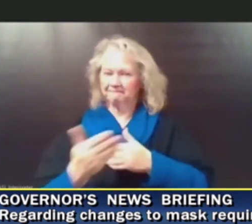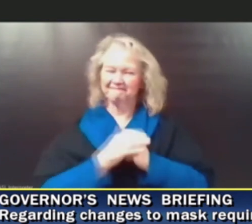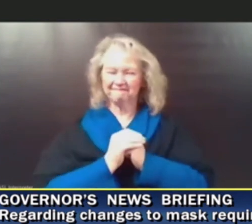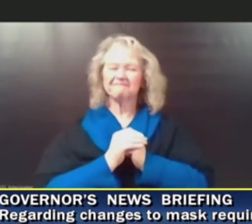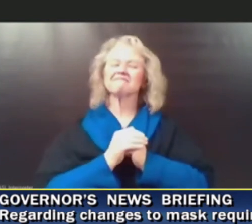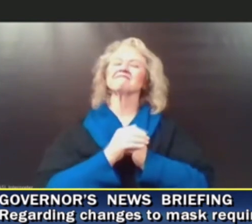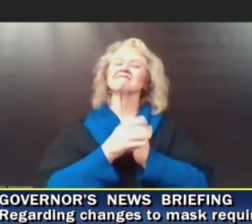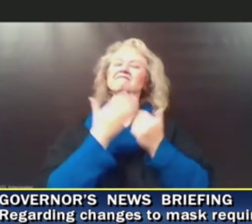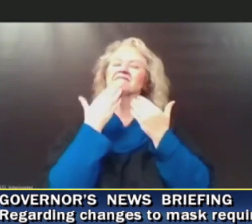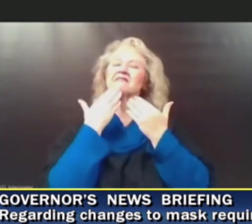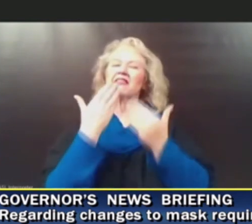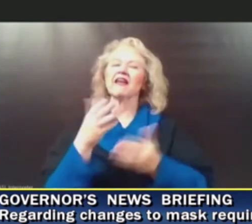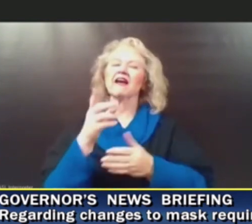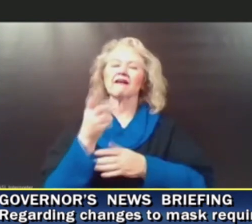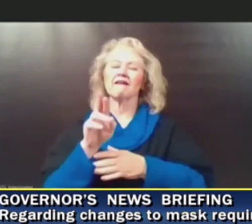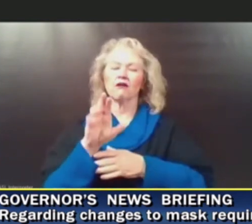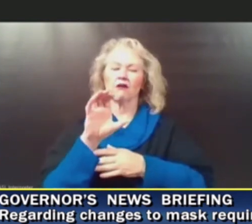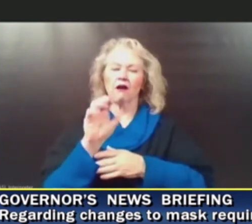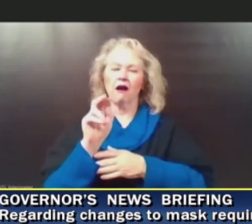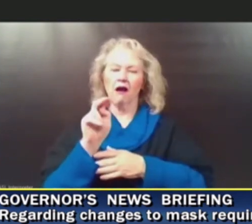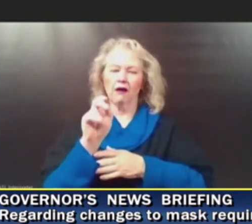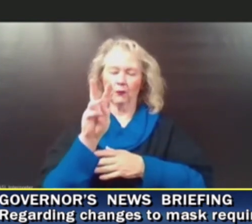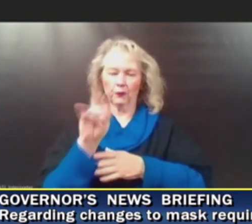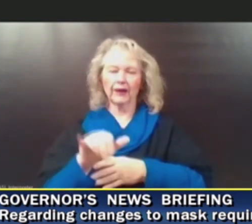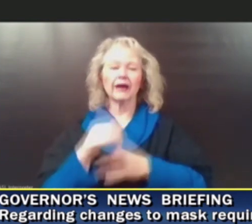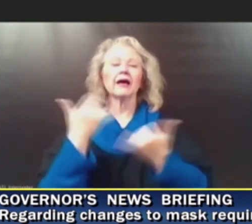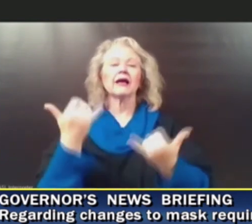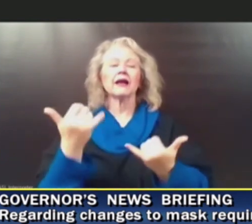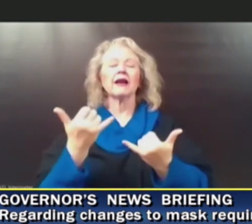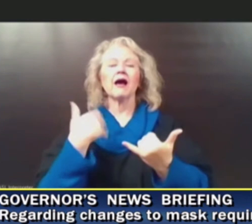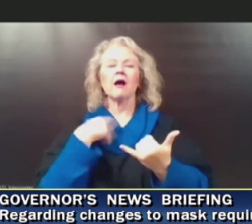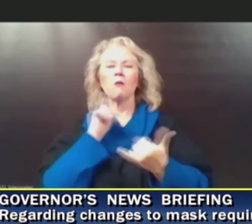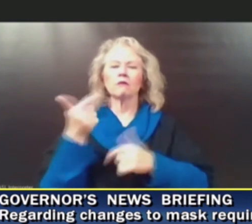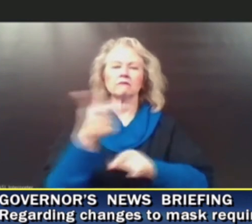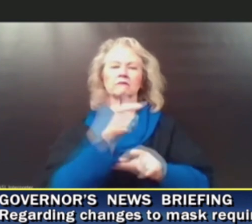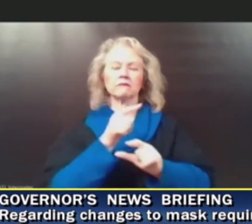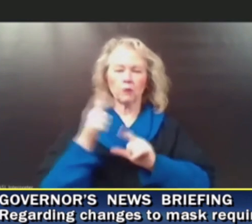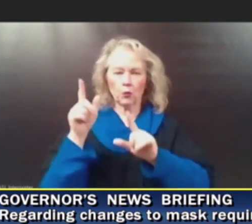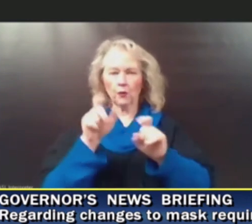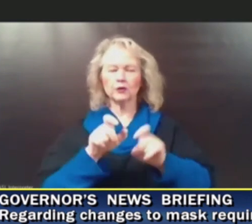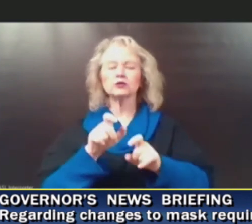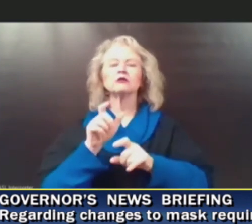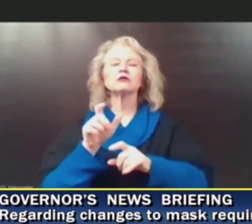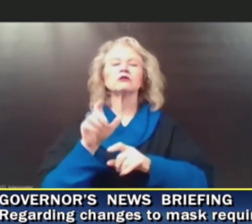Thank you, Dr. Conway. We'll now take questions starting with News 8.